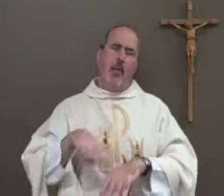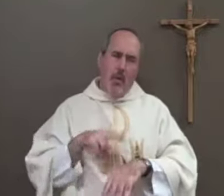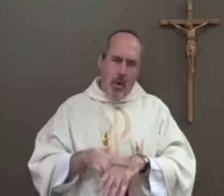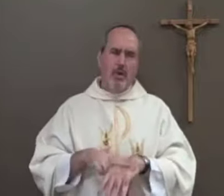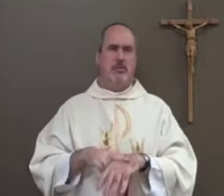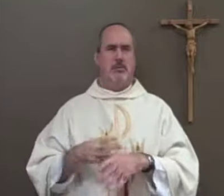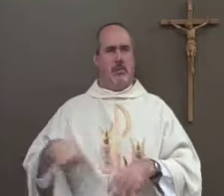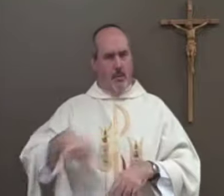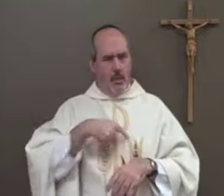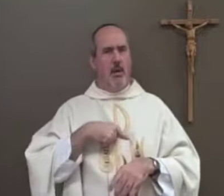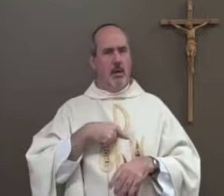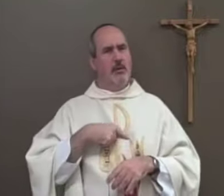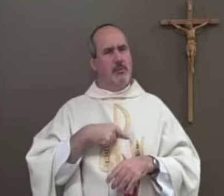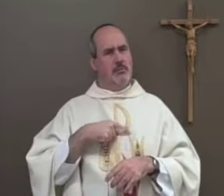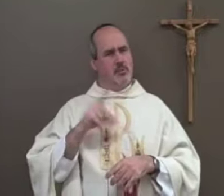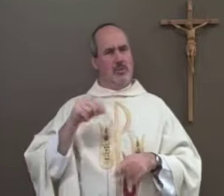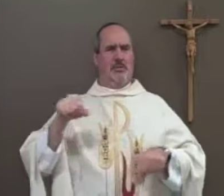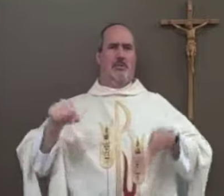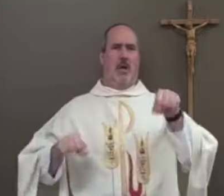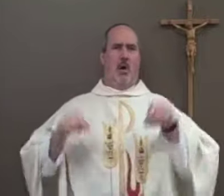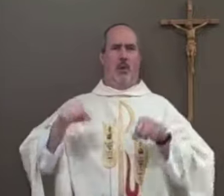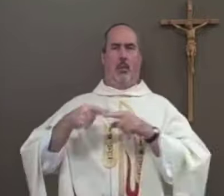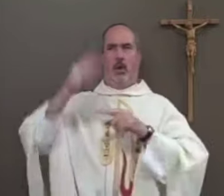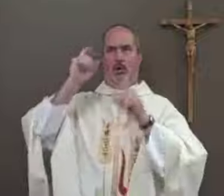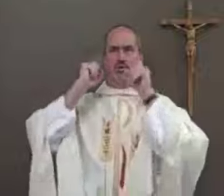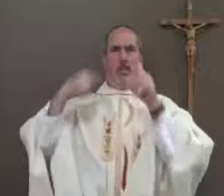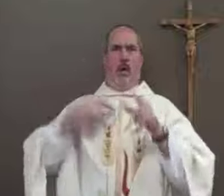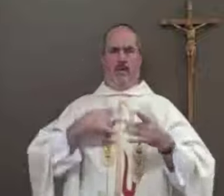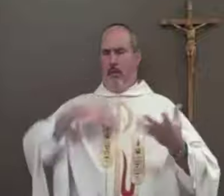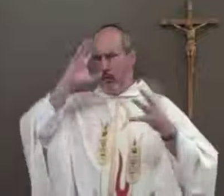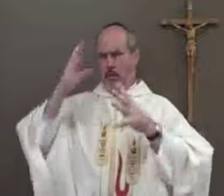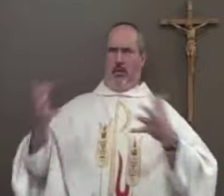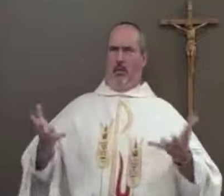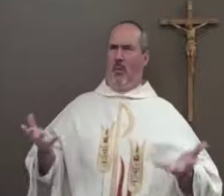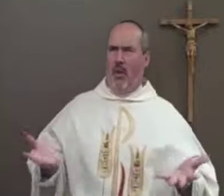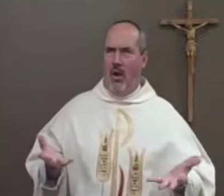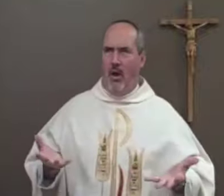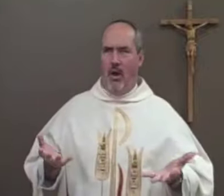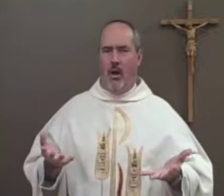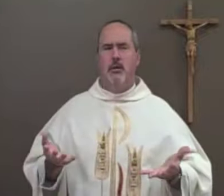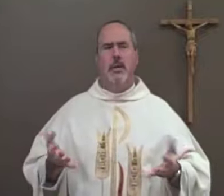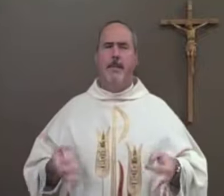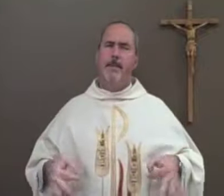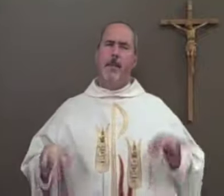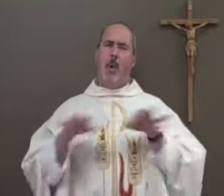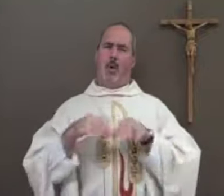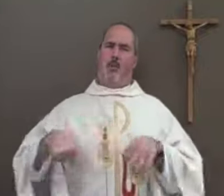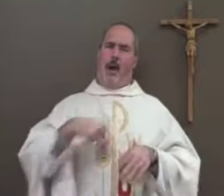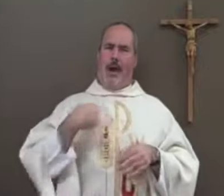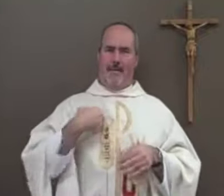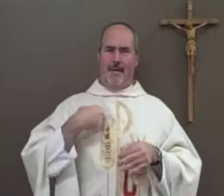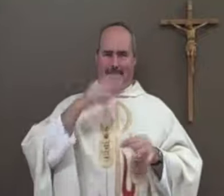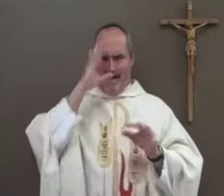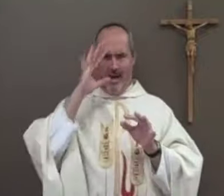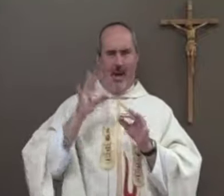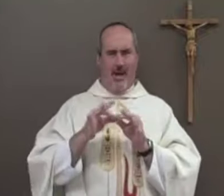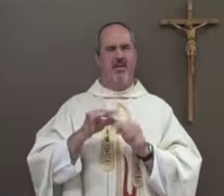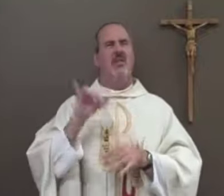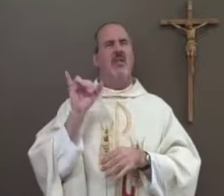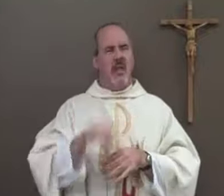And it's just like us. Of course, we have our doubts as well. God continues to surprise us and throw us for a loop. But we have to have